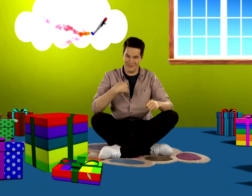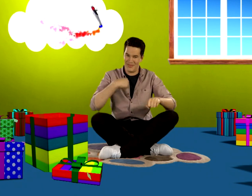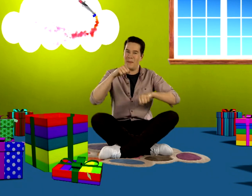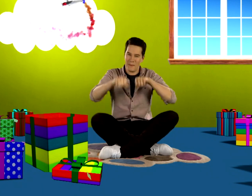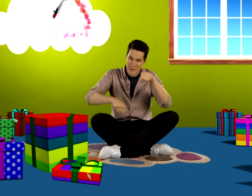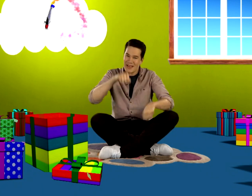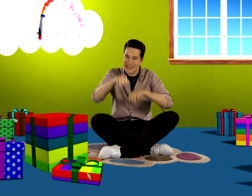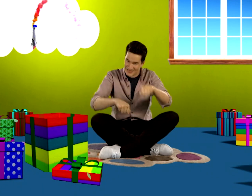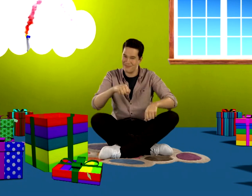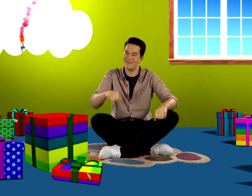I'd have liked a bike.